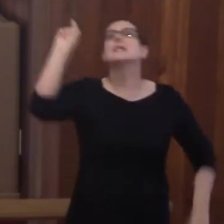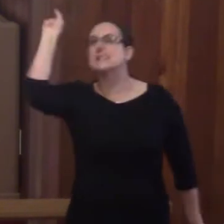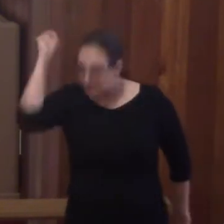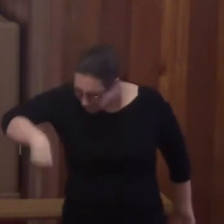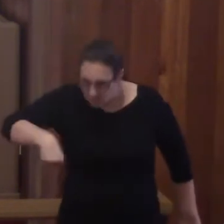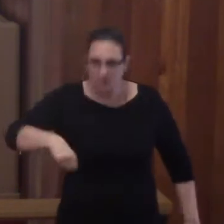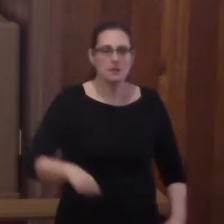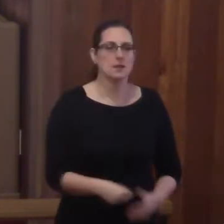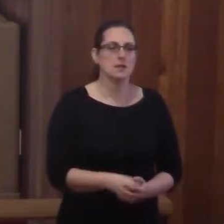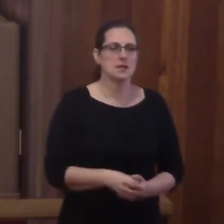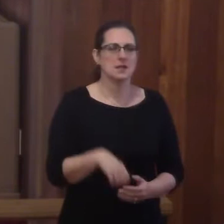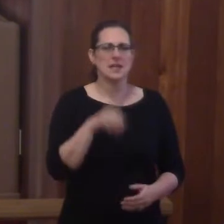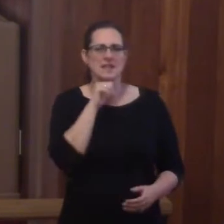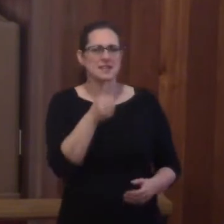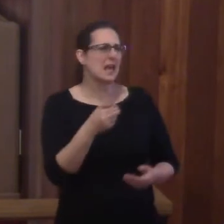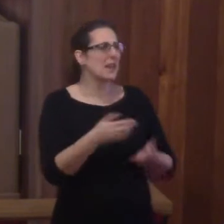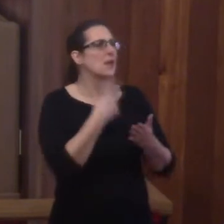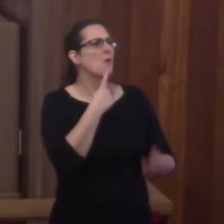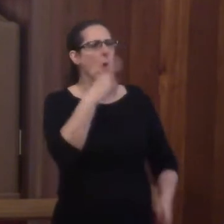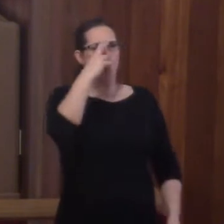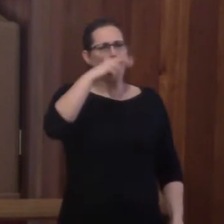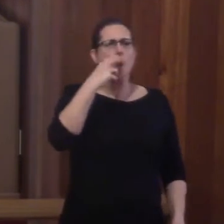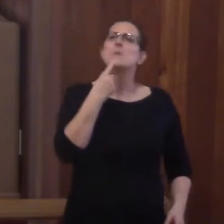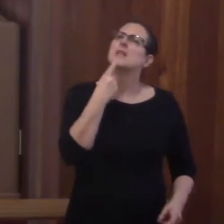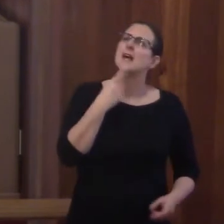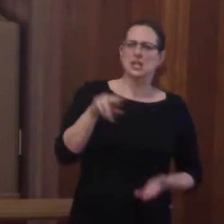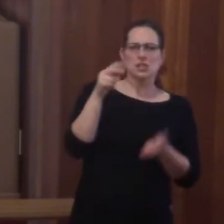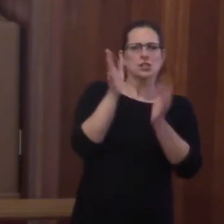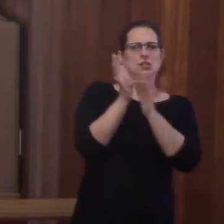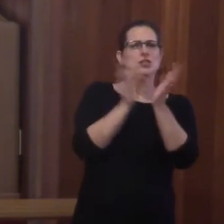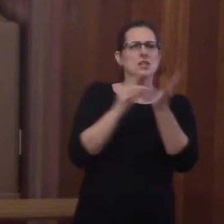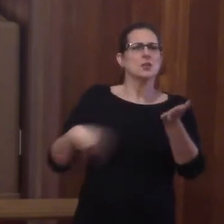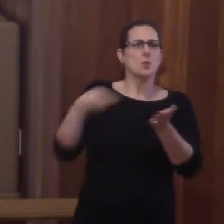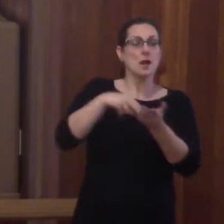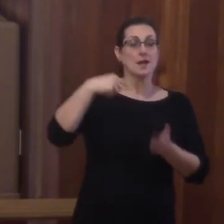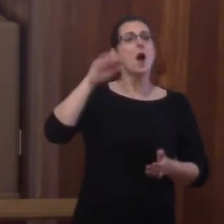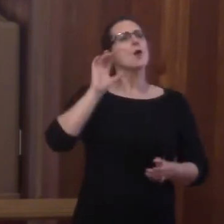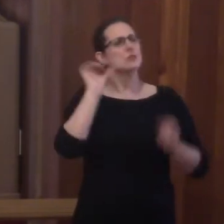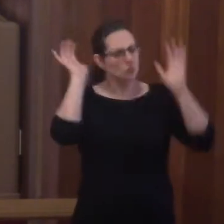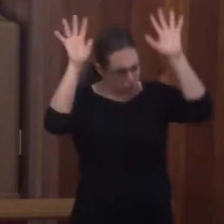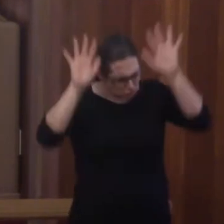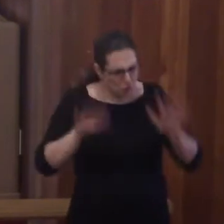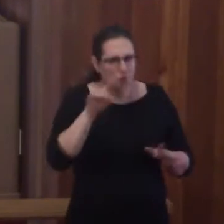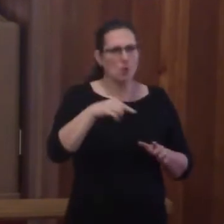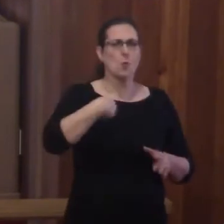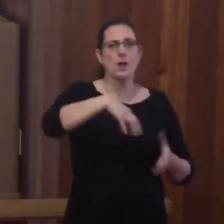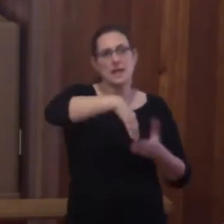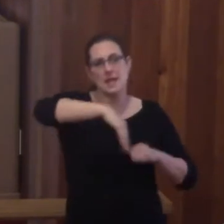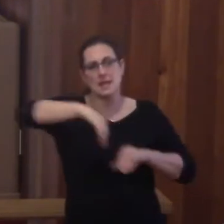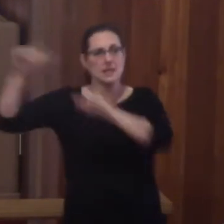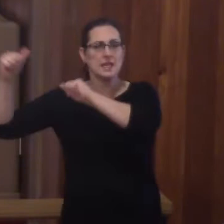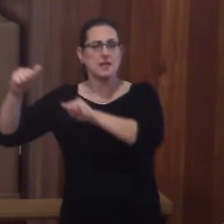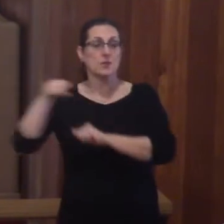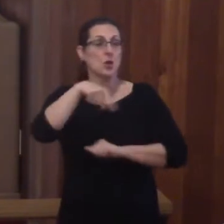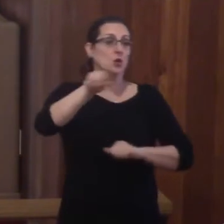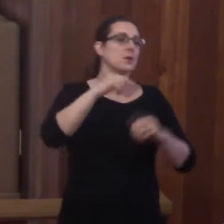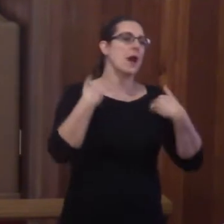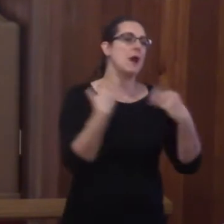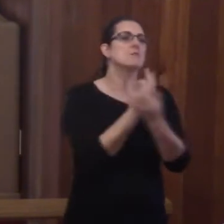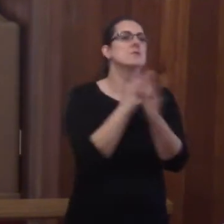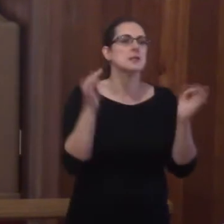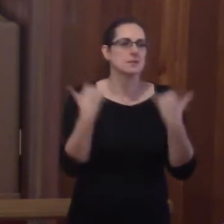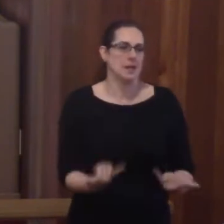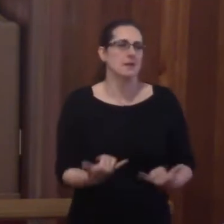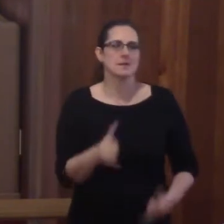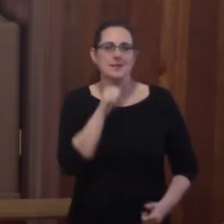Yes! It's not like Rome said, Oh, Jesus is risen! Awesome! We'll head out of town, and y'all can have the freedom of you so long you've desired.